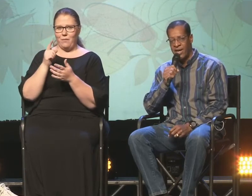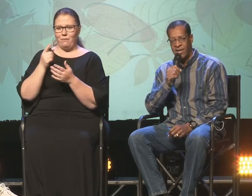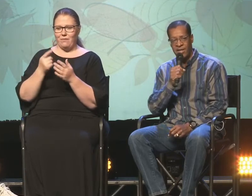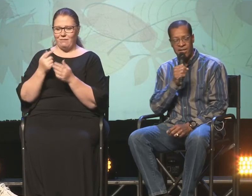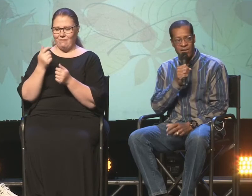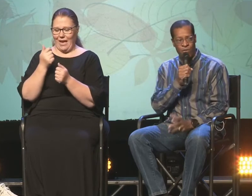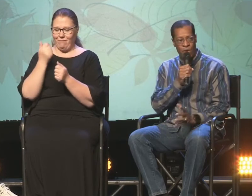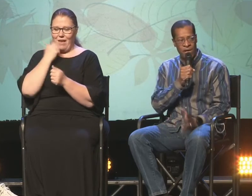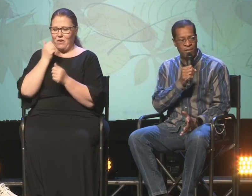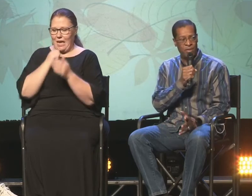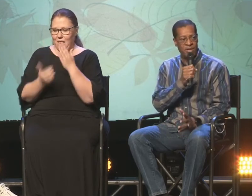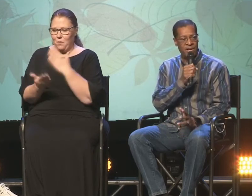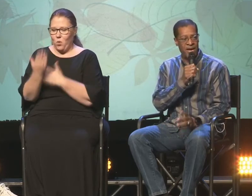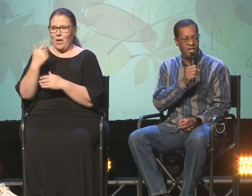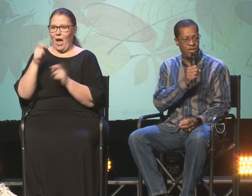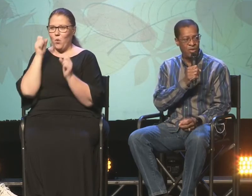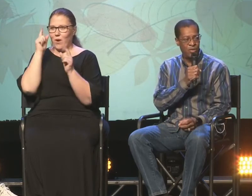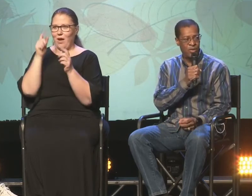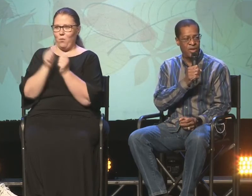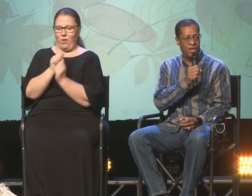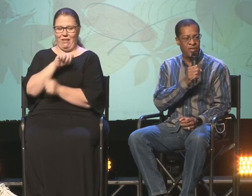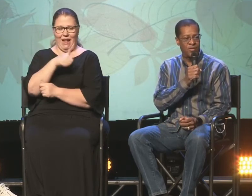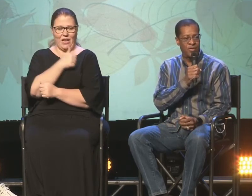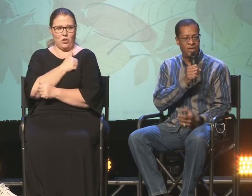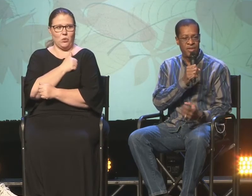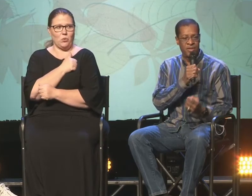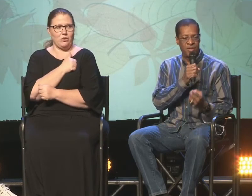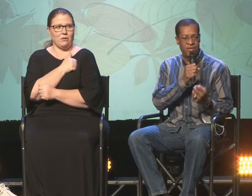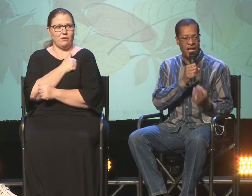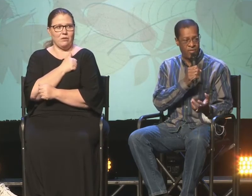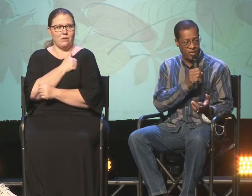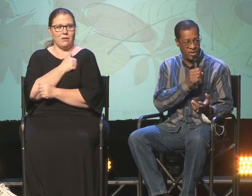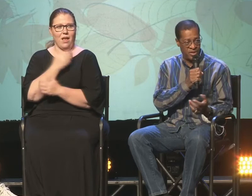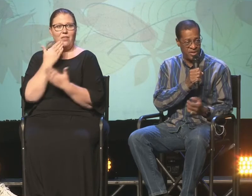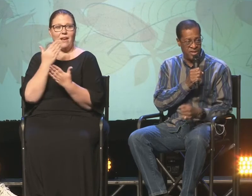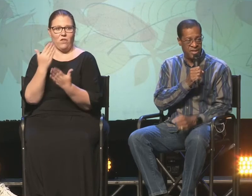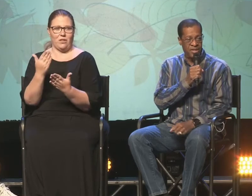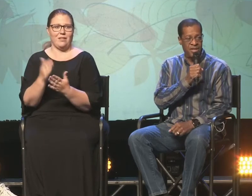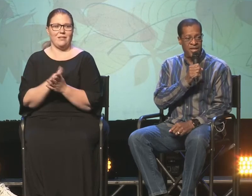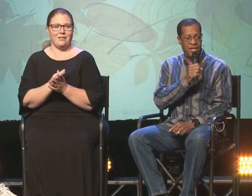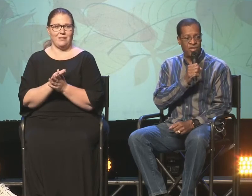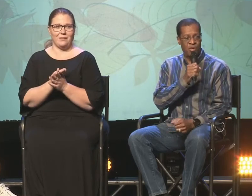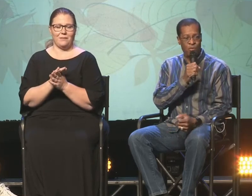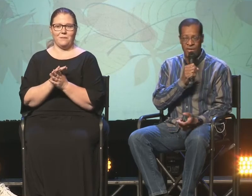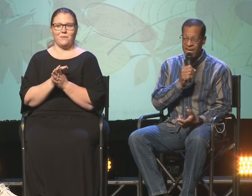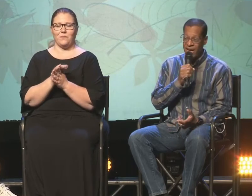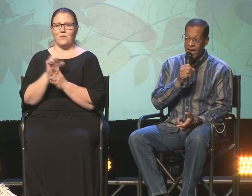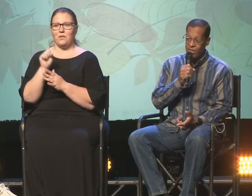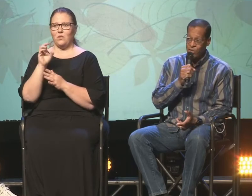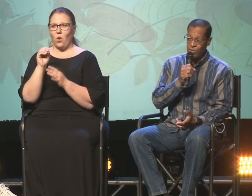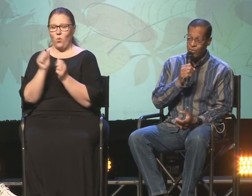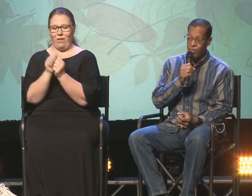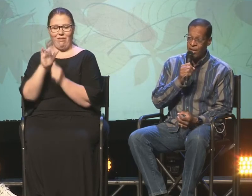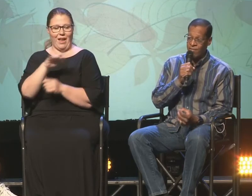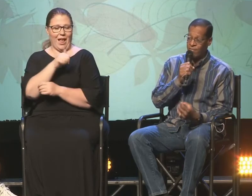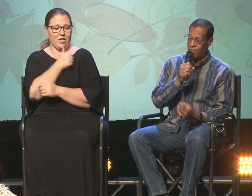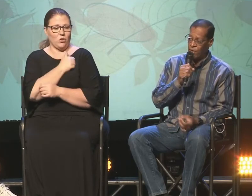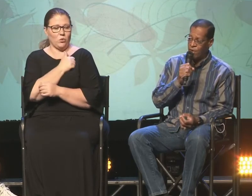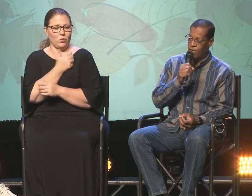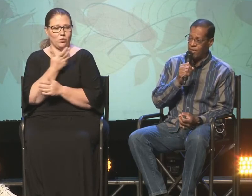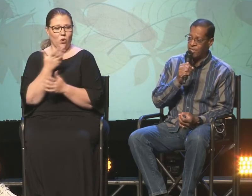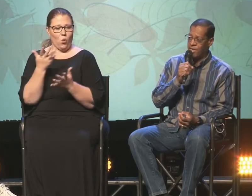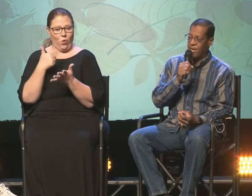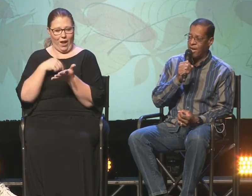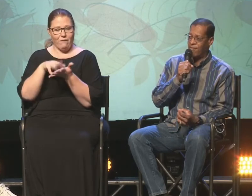I wake up with an attitude of thankfulness. And so with that attitude, what I've